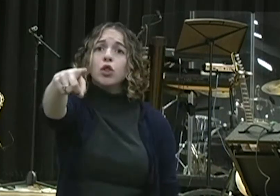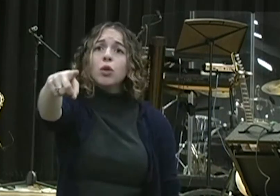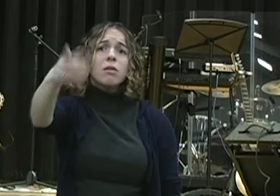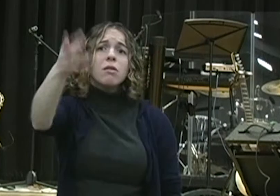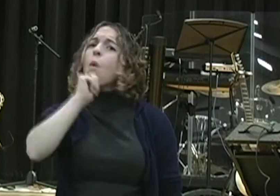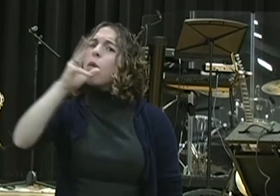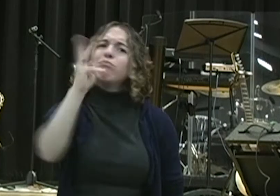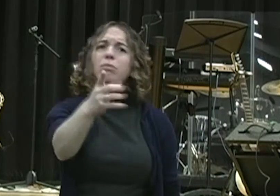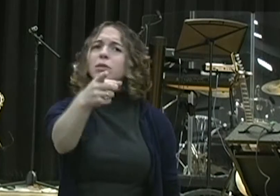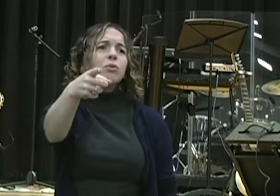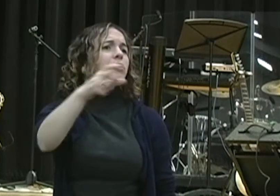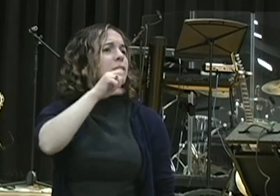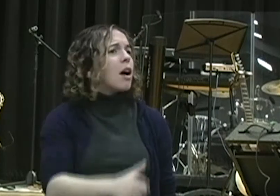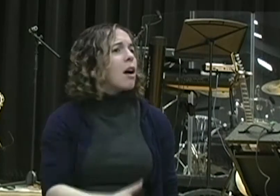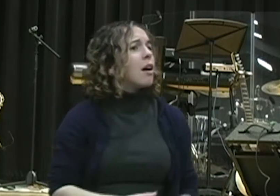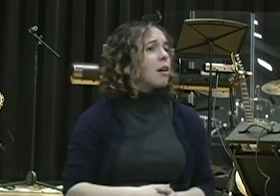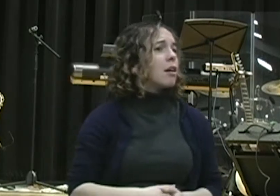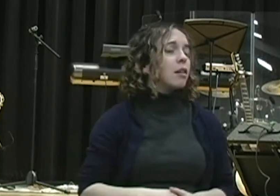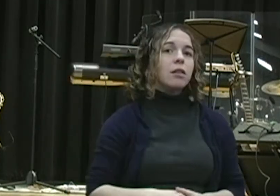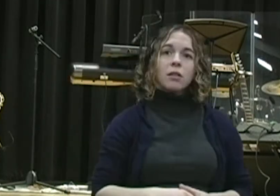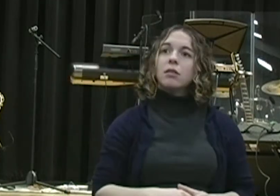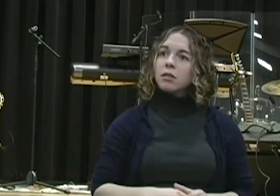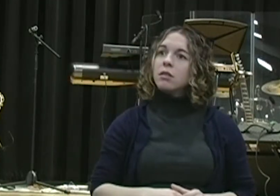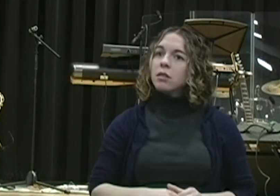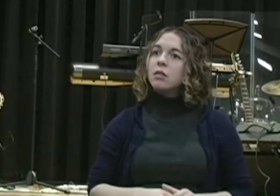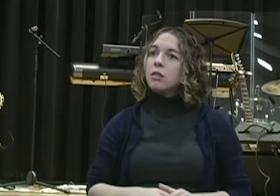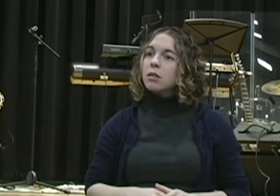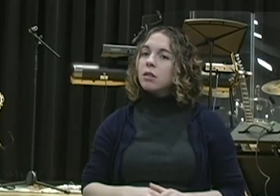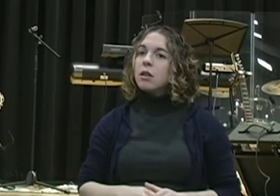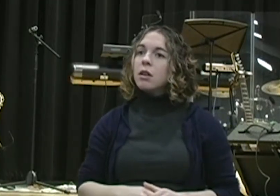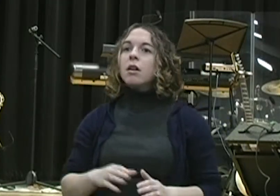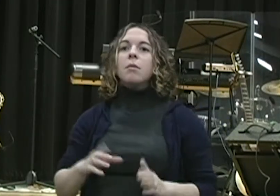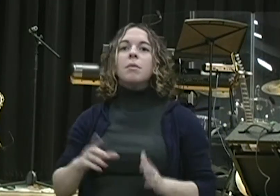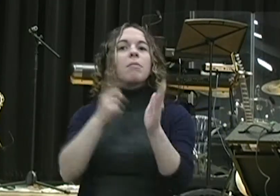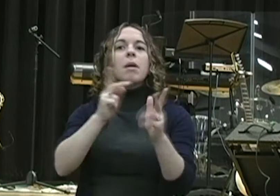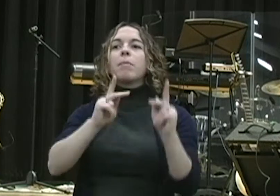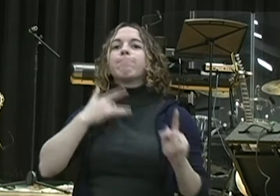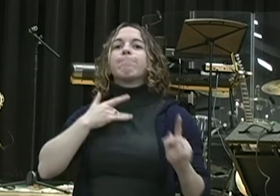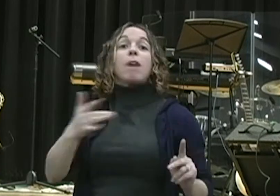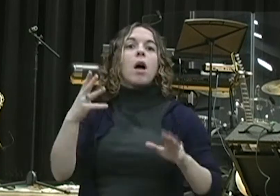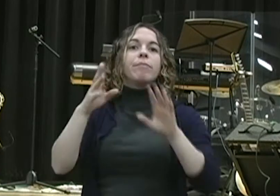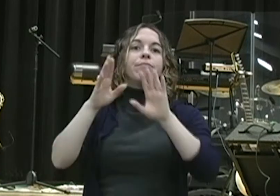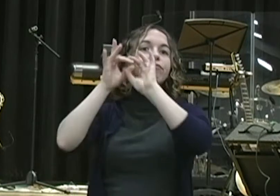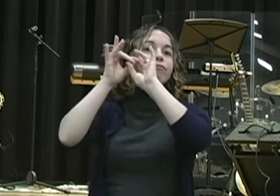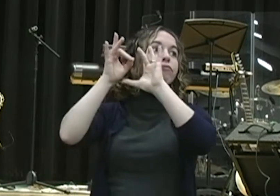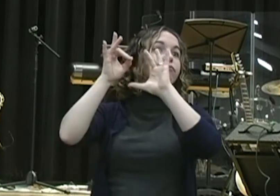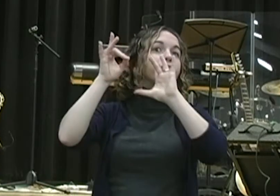Maybe we're growing away from the heart of God. And we need to get down dirty during these 21 days and ask